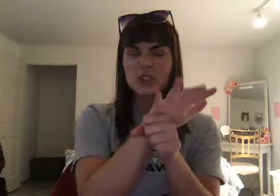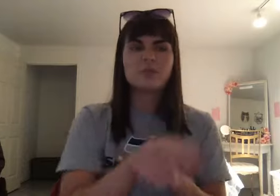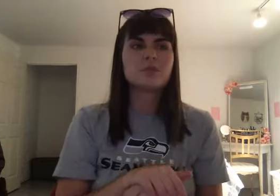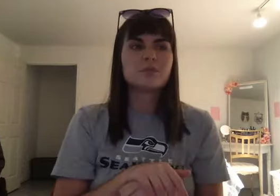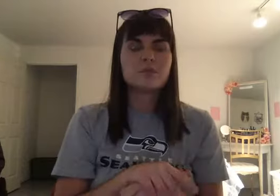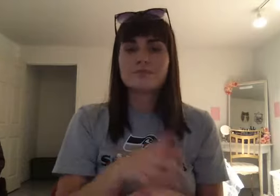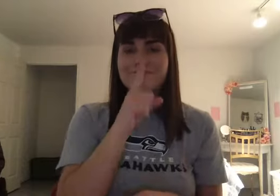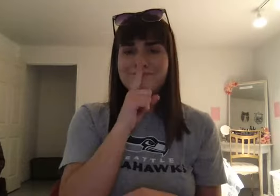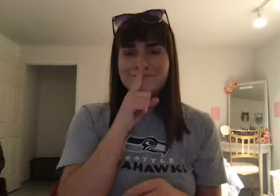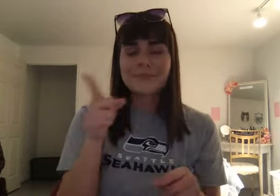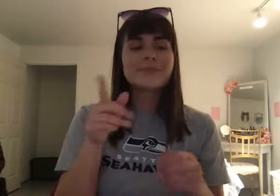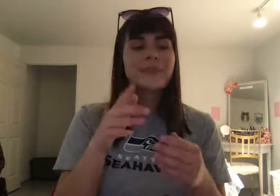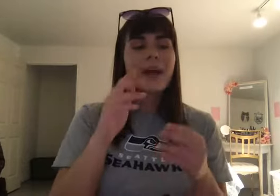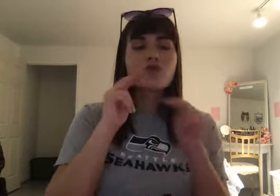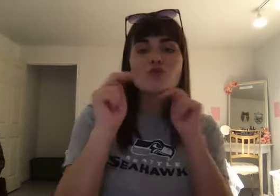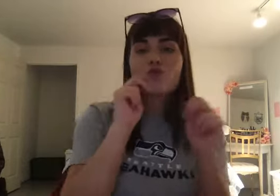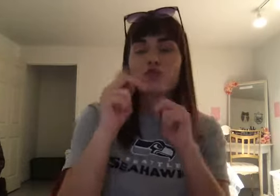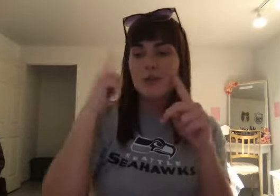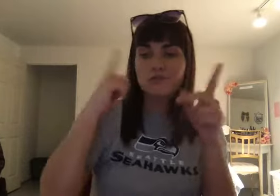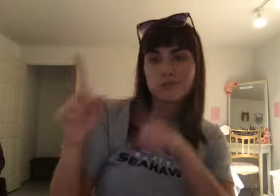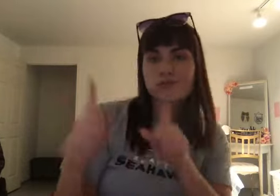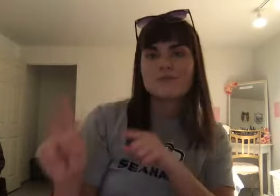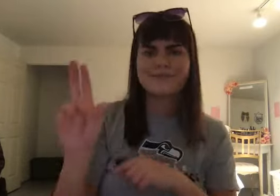diplomatic means. And negotiation. But by war. By conquering.